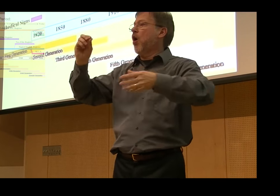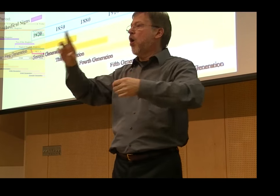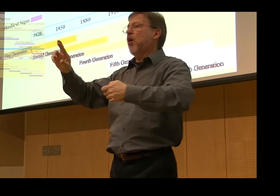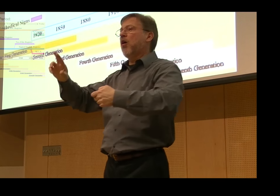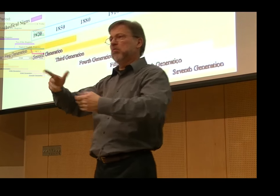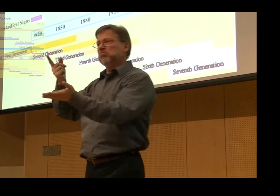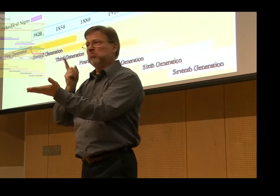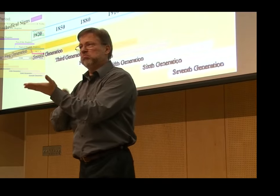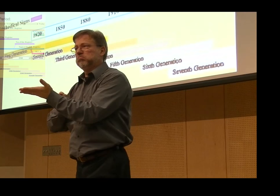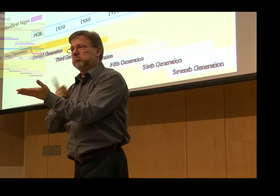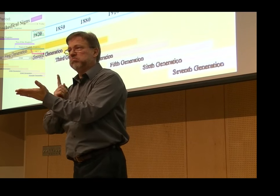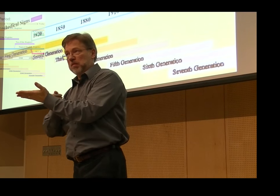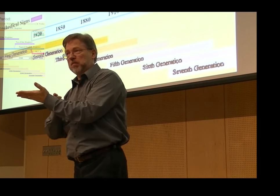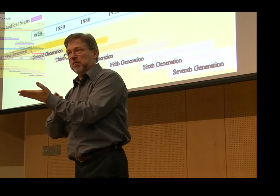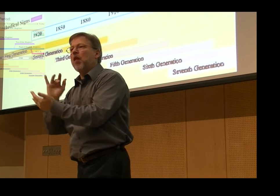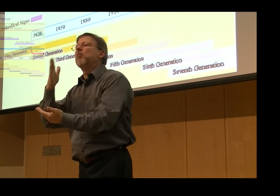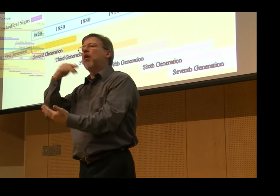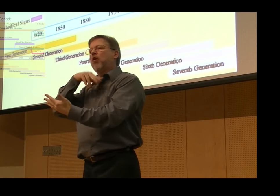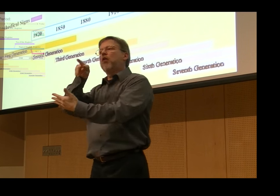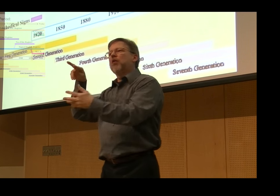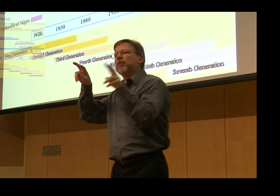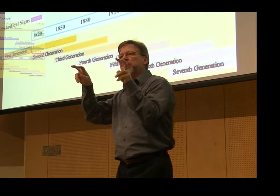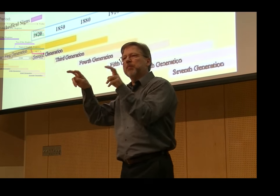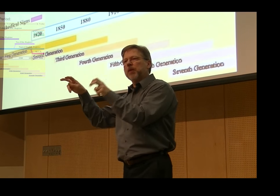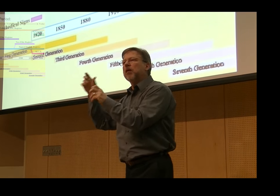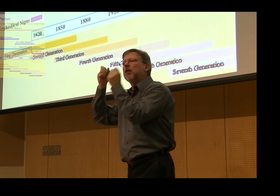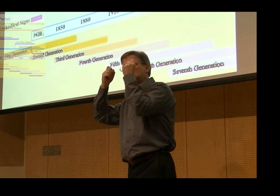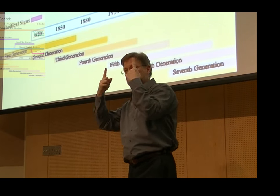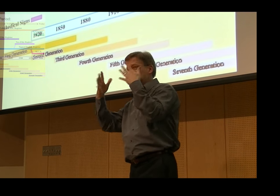The oratory of that era was recorded on these films.